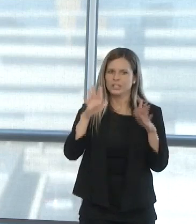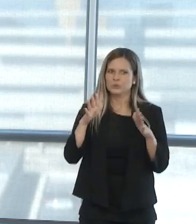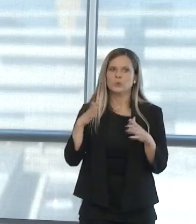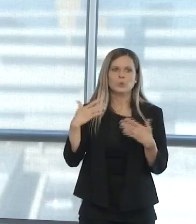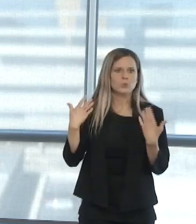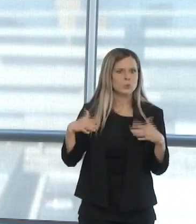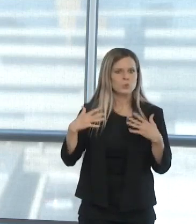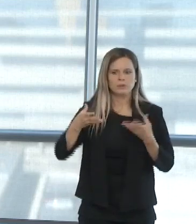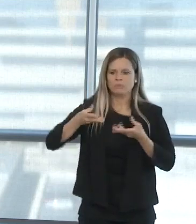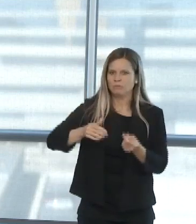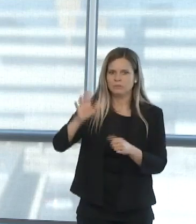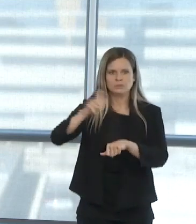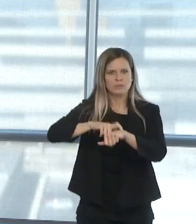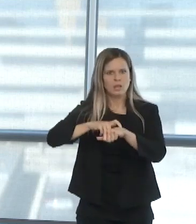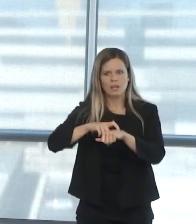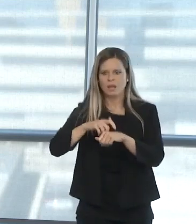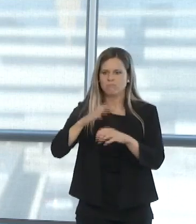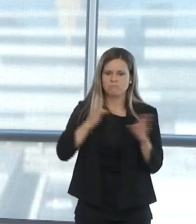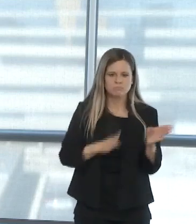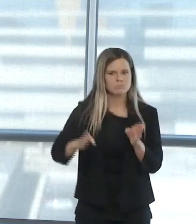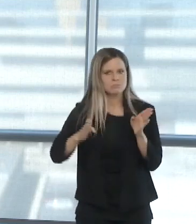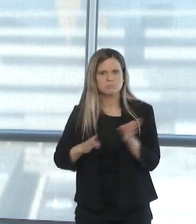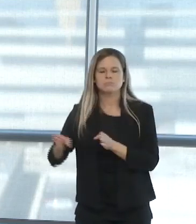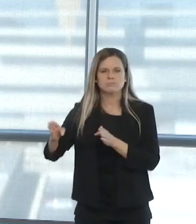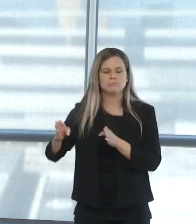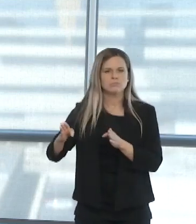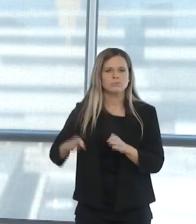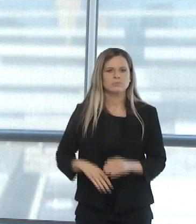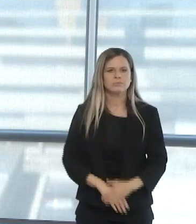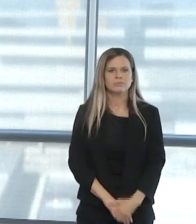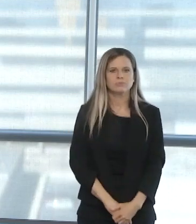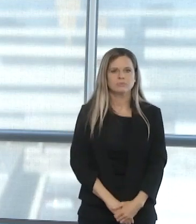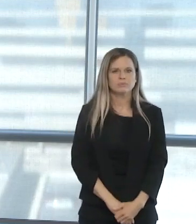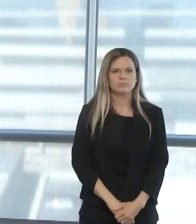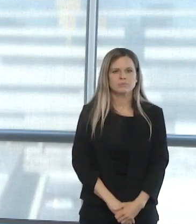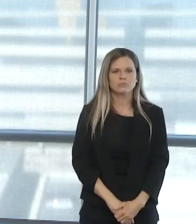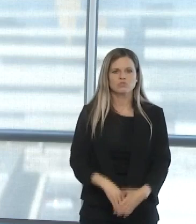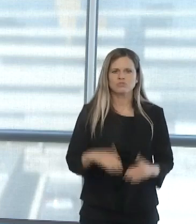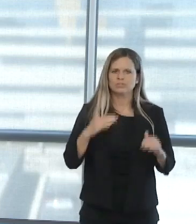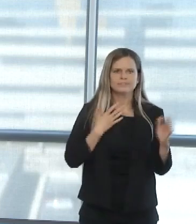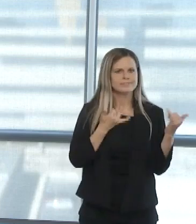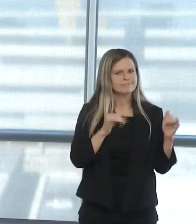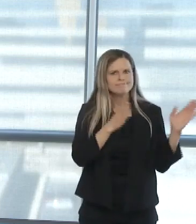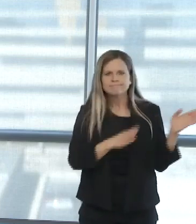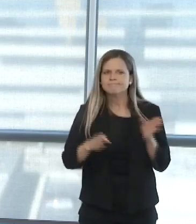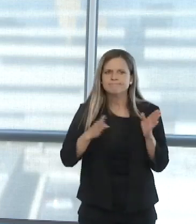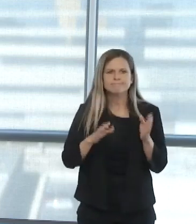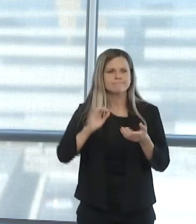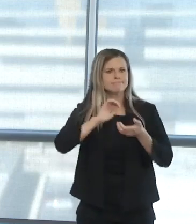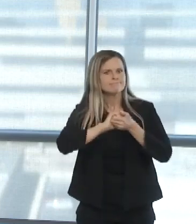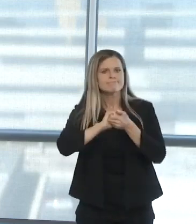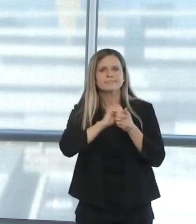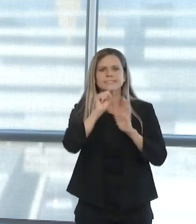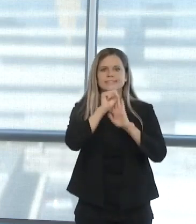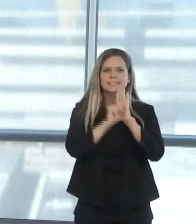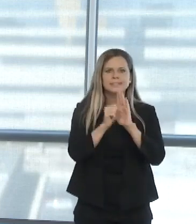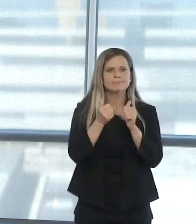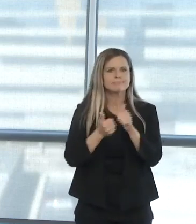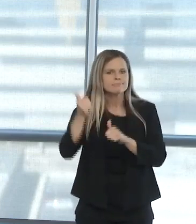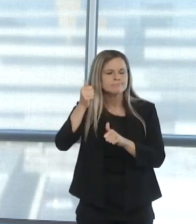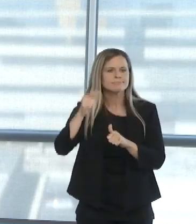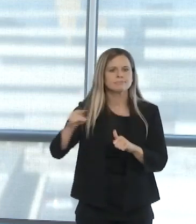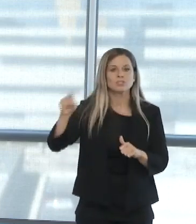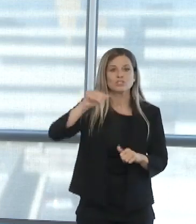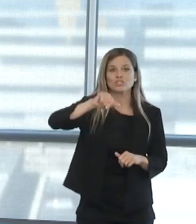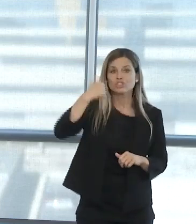patients and staff is another critical investment we'll be making. Certainly also working with the state on how we may have other sources distributed